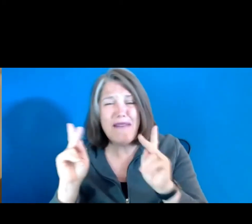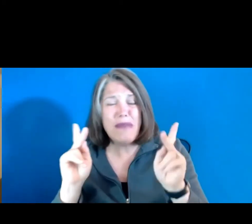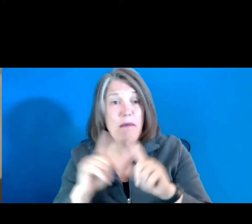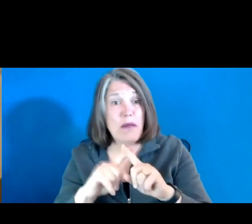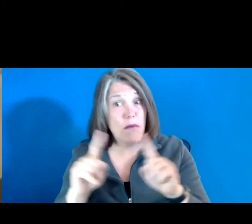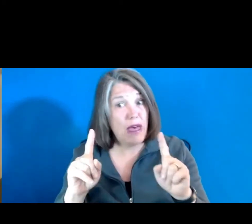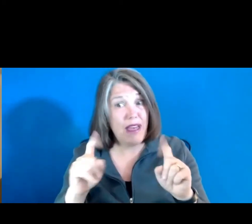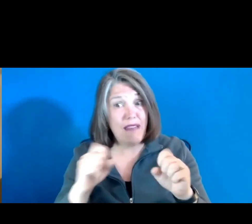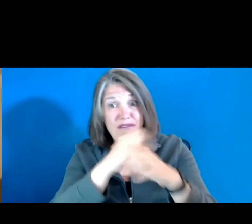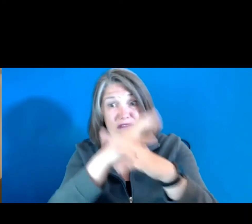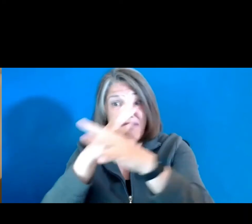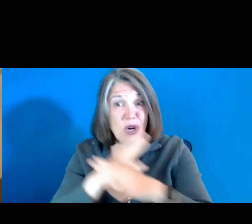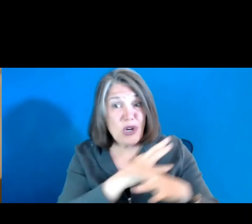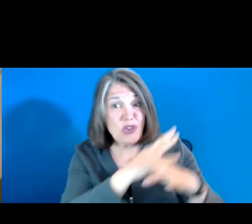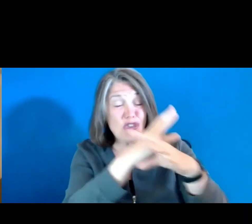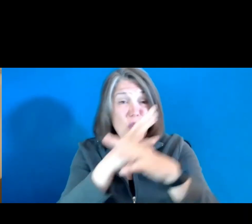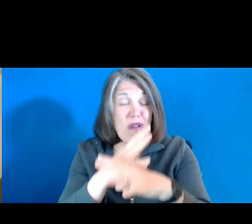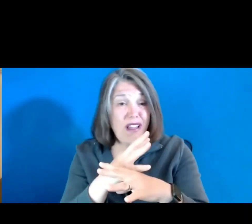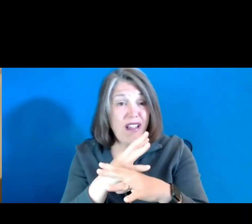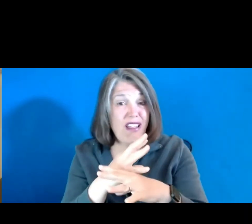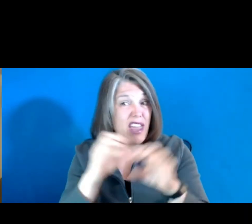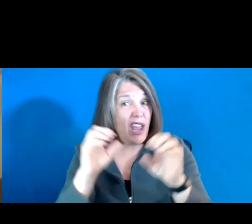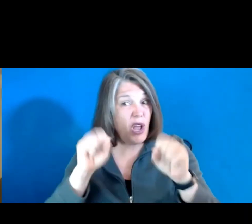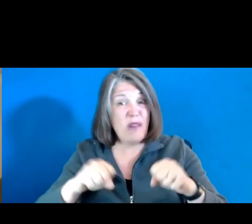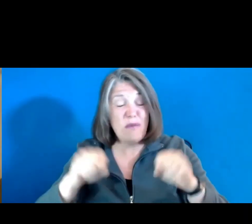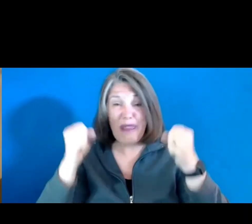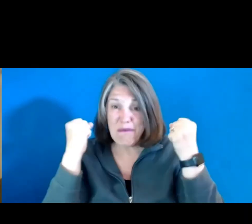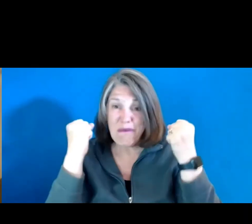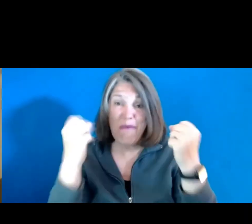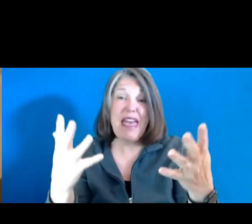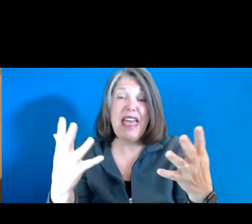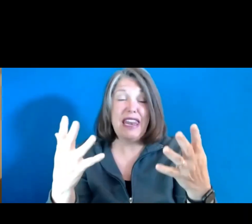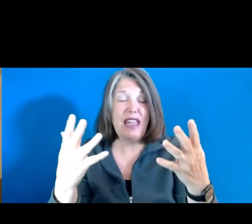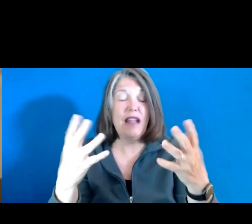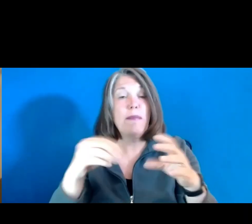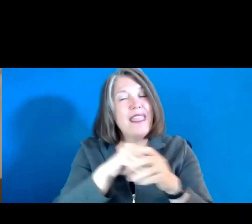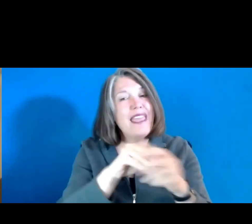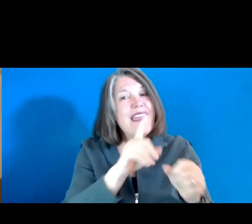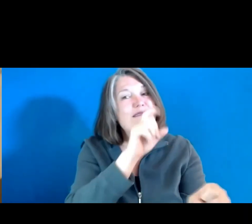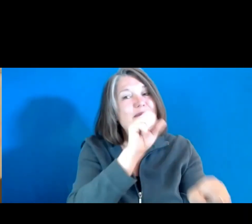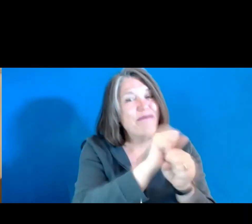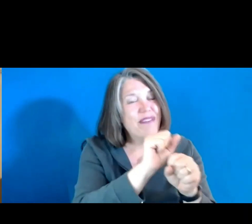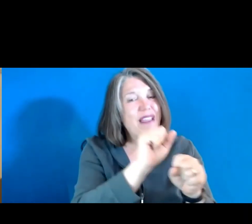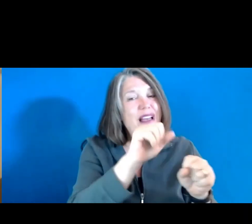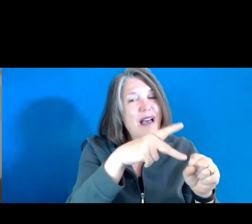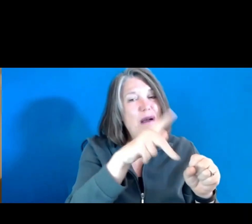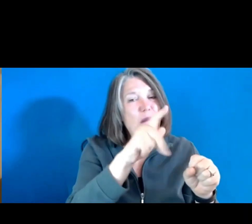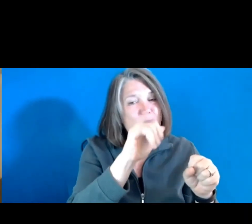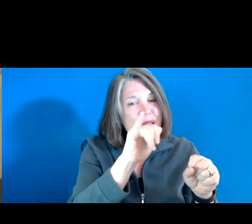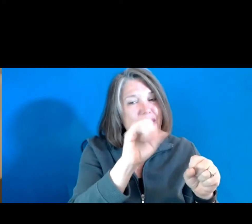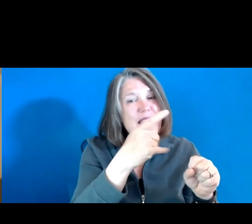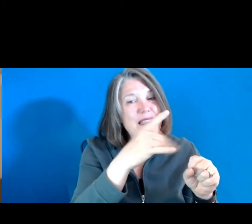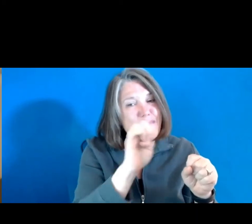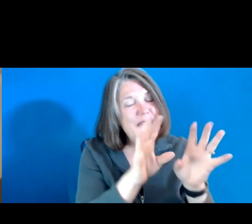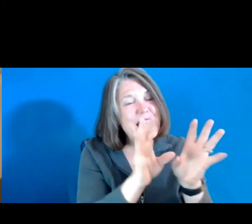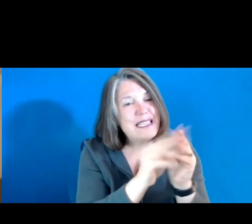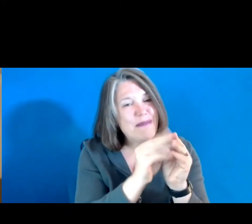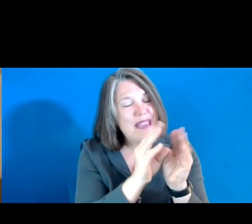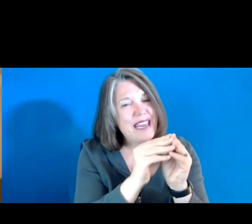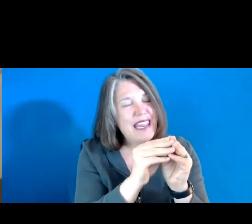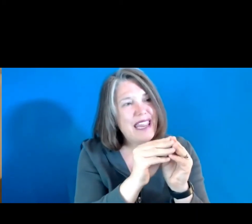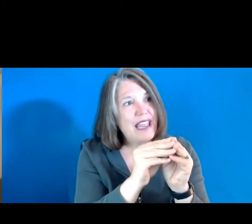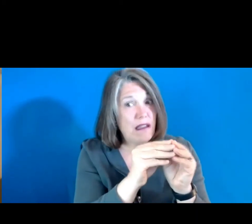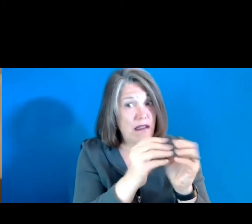virtual, actually, it could be many more in a place-based meeting with so many round tables. Rarely are,